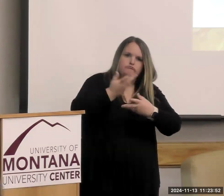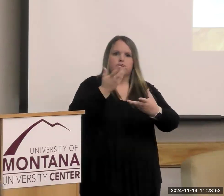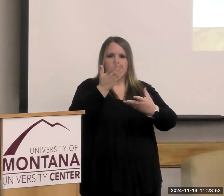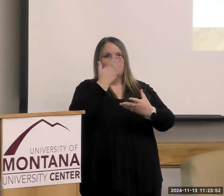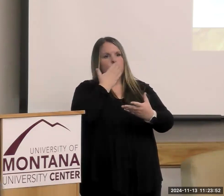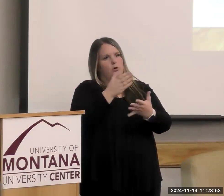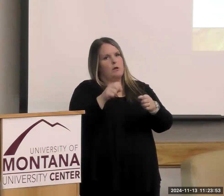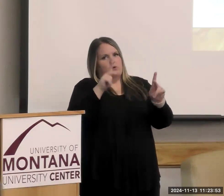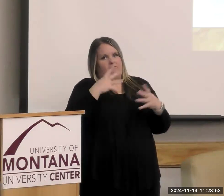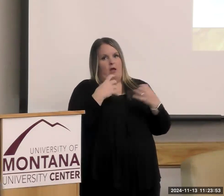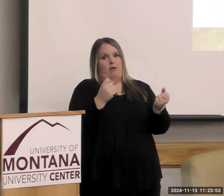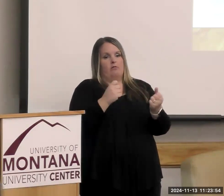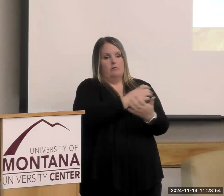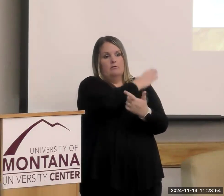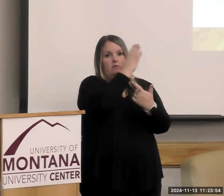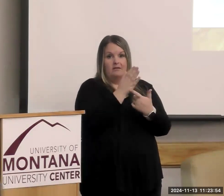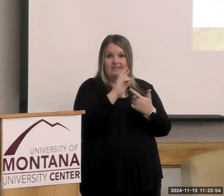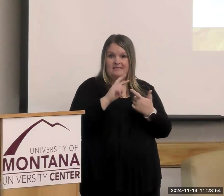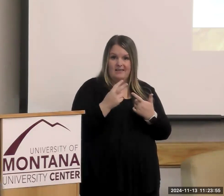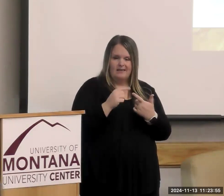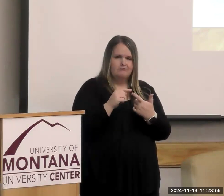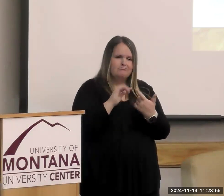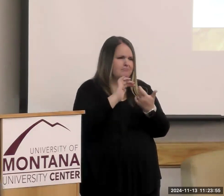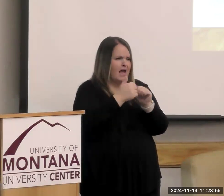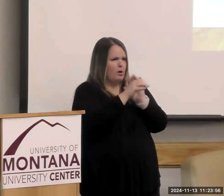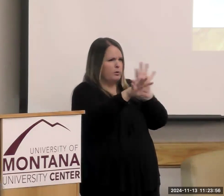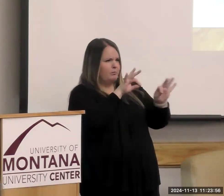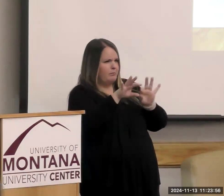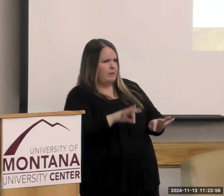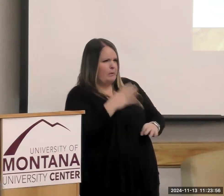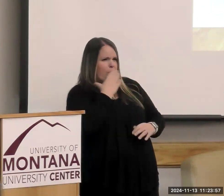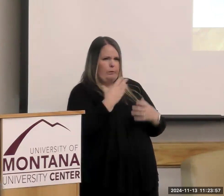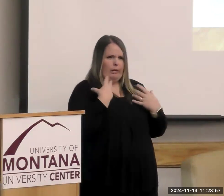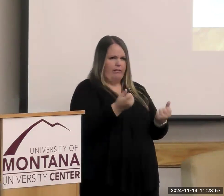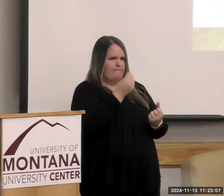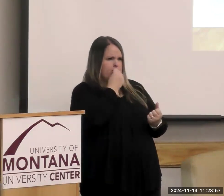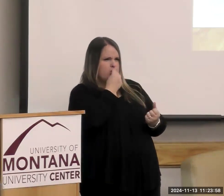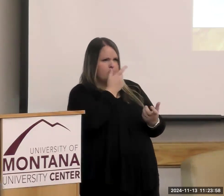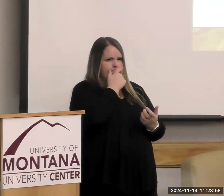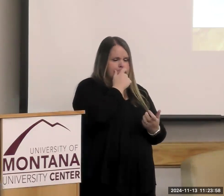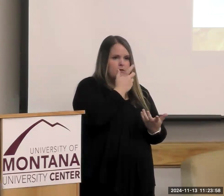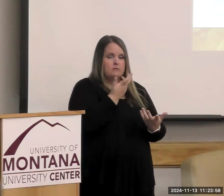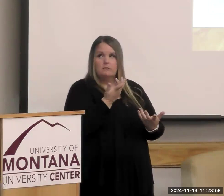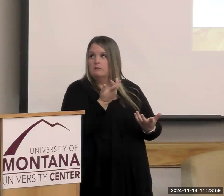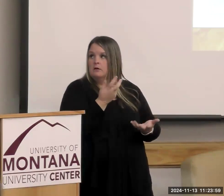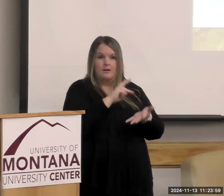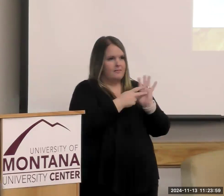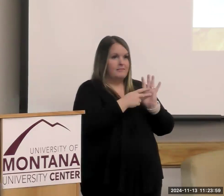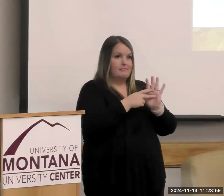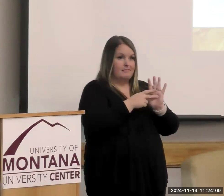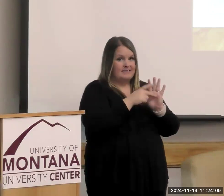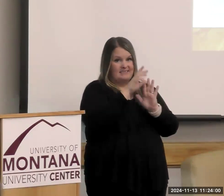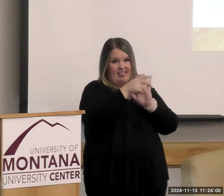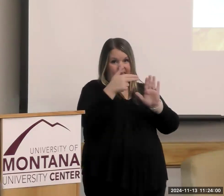of activities have to do with how do you select healthy foods. That means the tedious process of reading labels